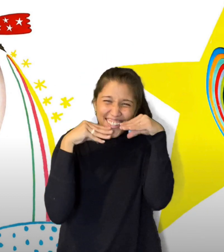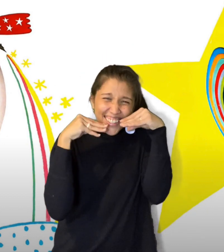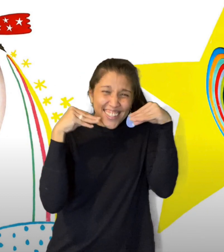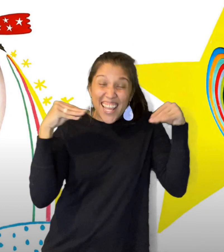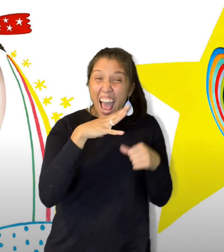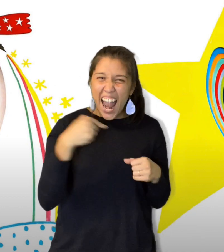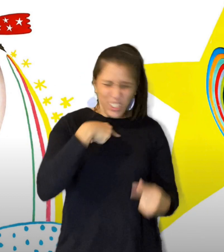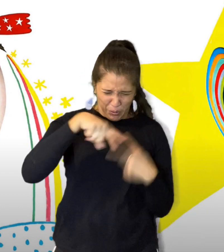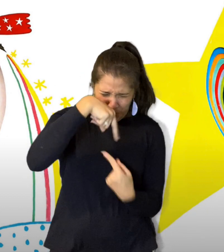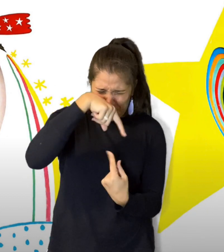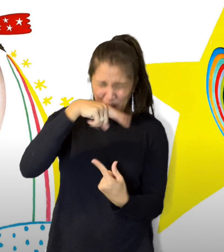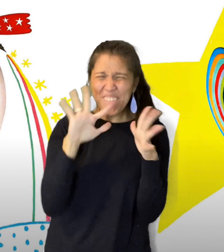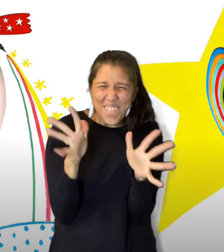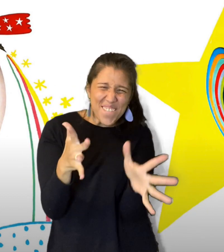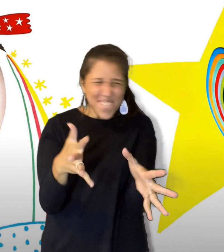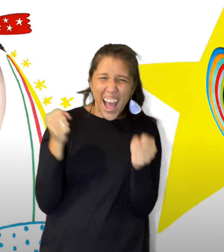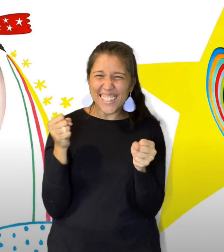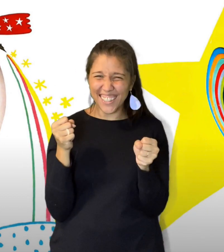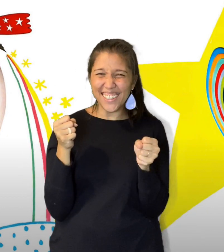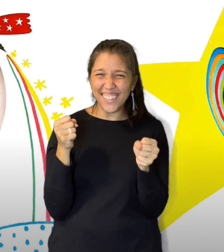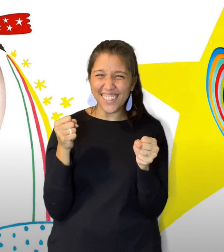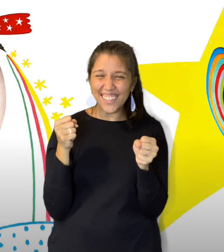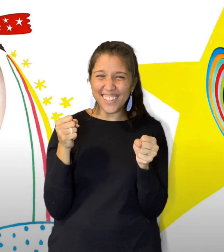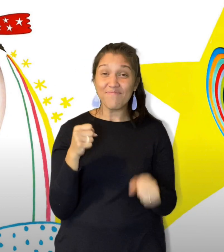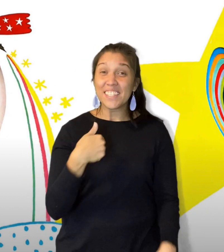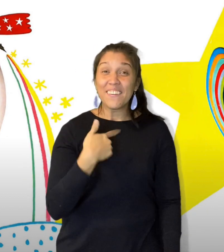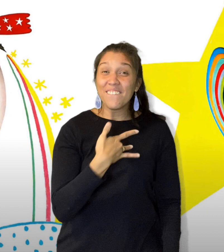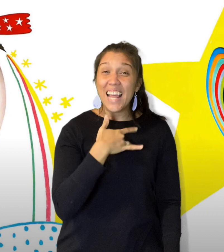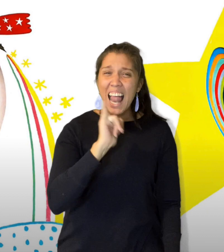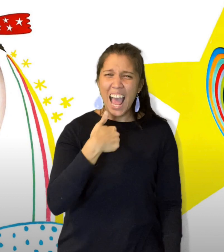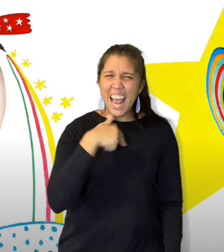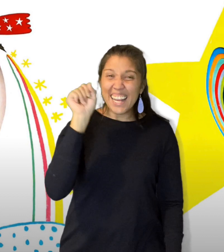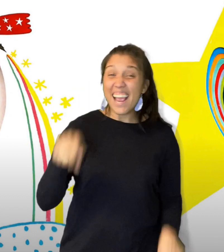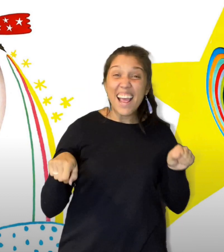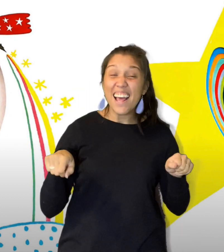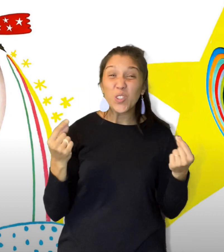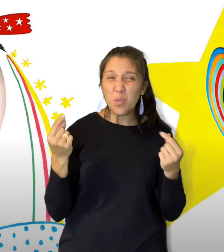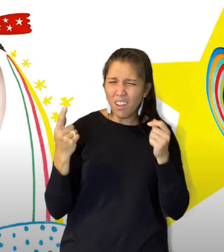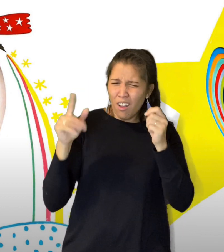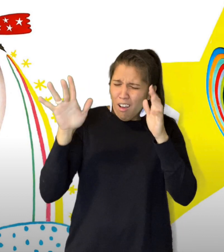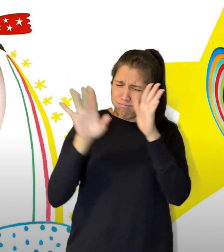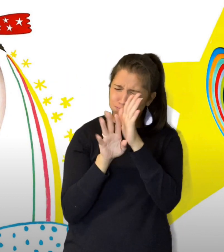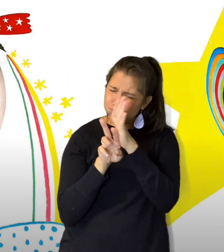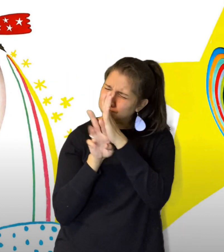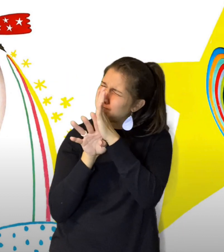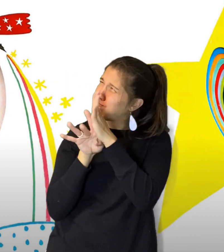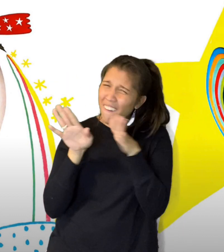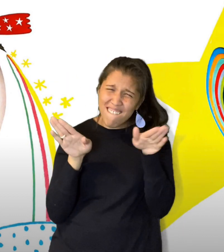I smile from ear to ear and twirl around so fast, I feel as if I could take off into the sky.